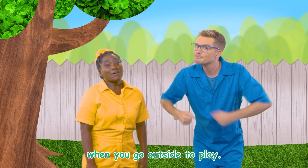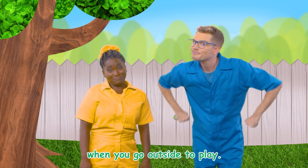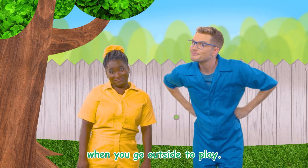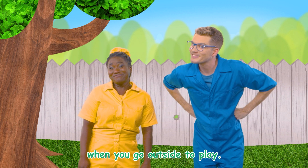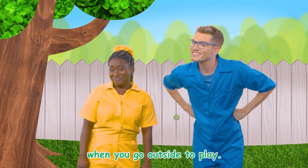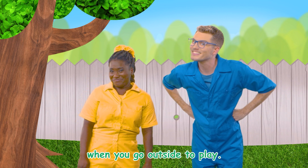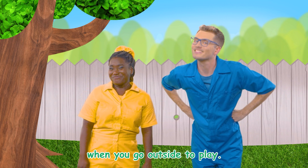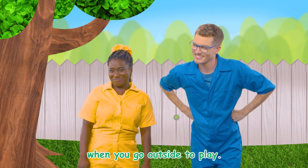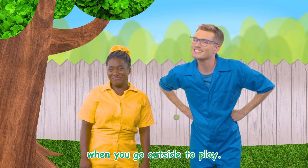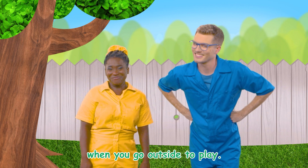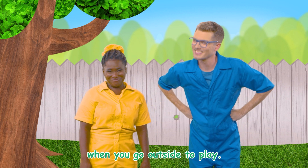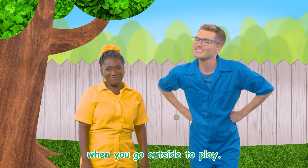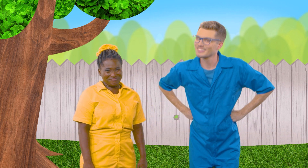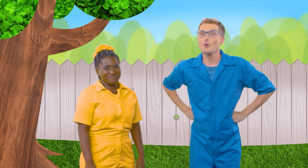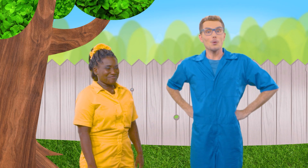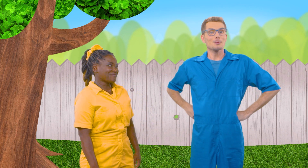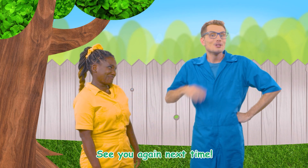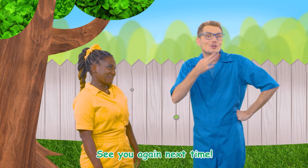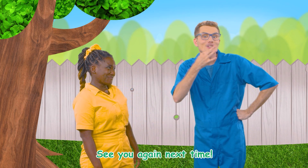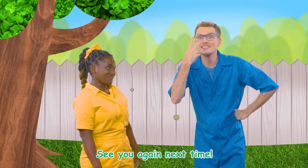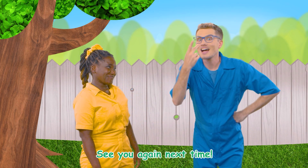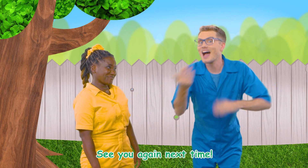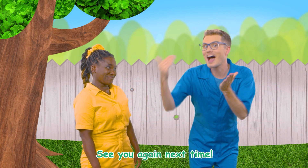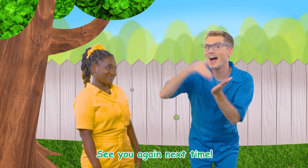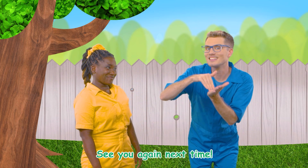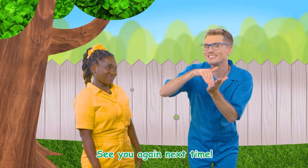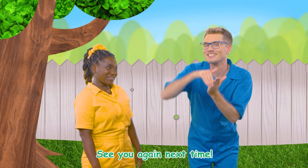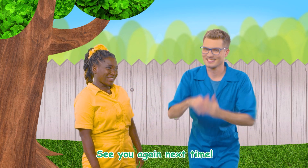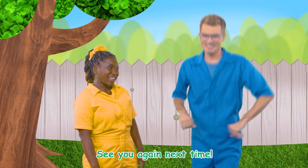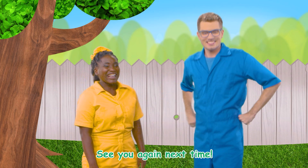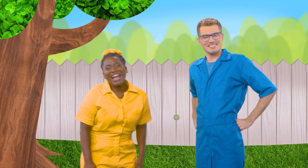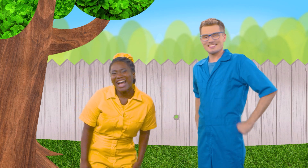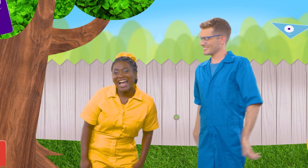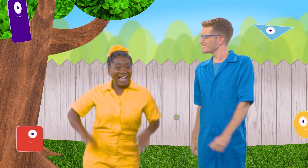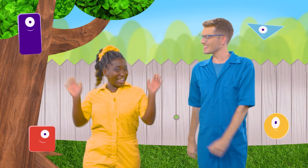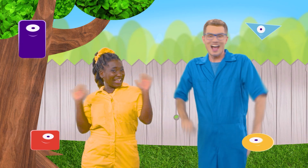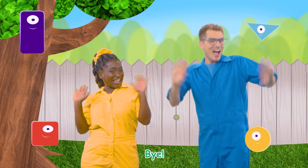outside to play See you again next time Bye